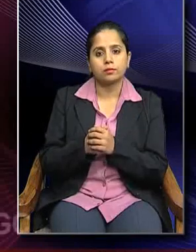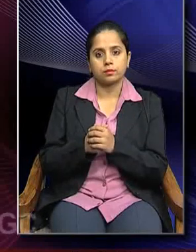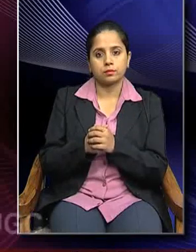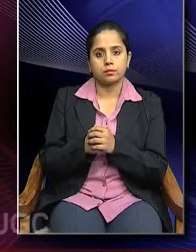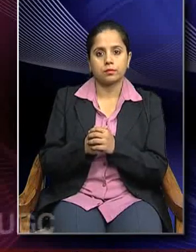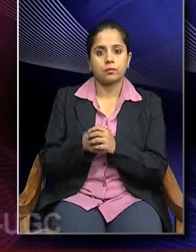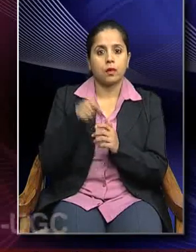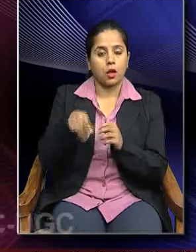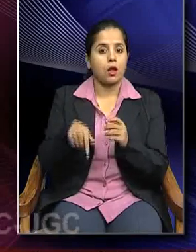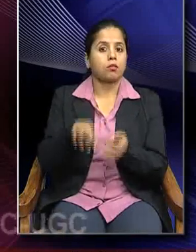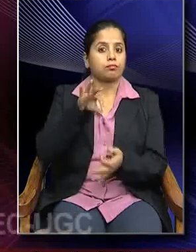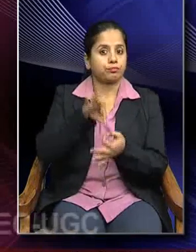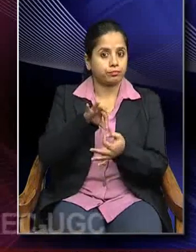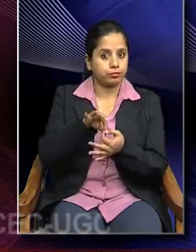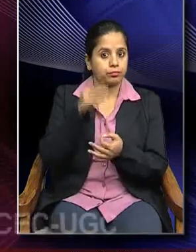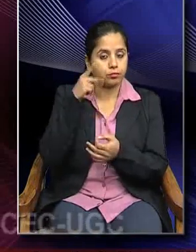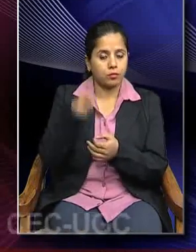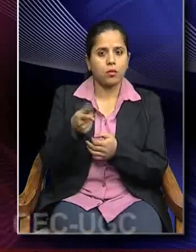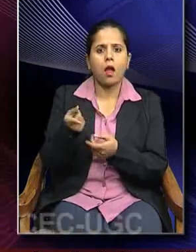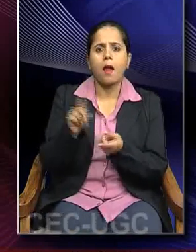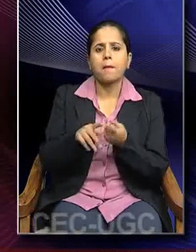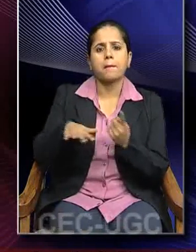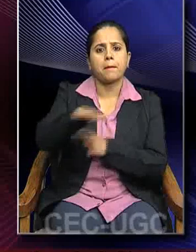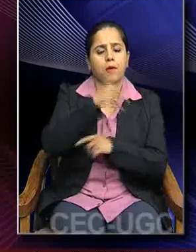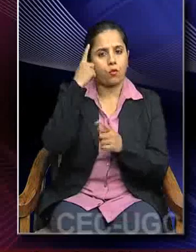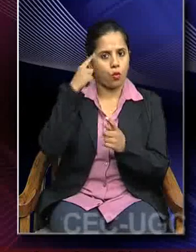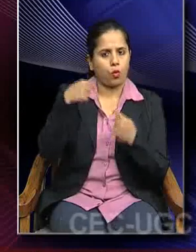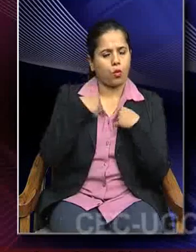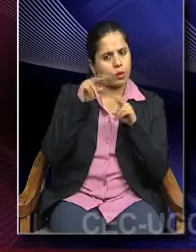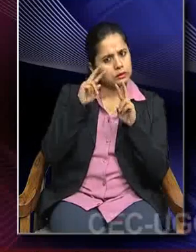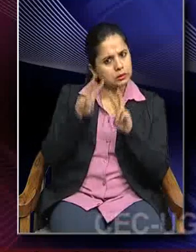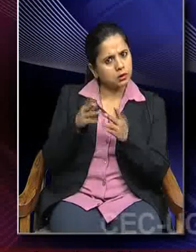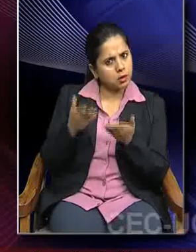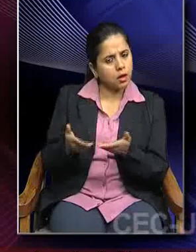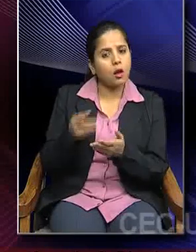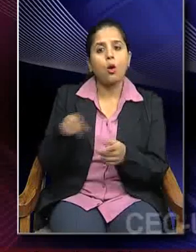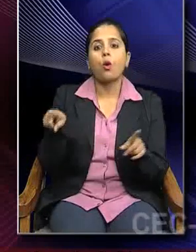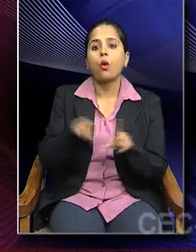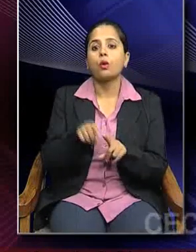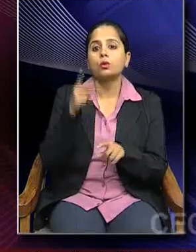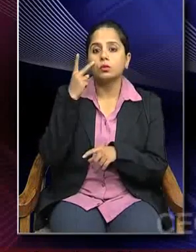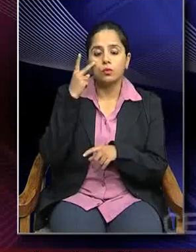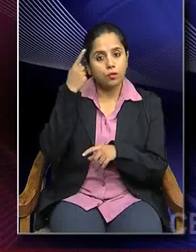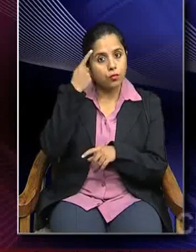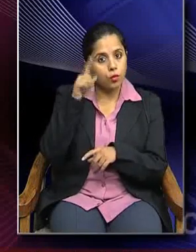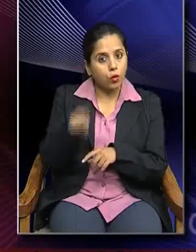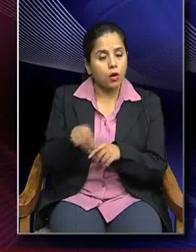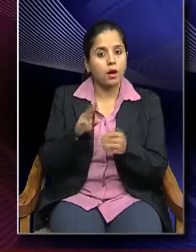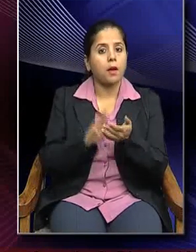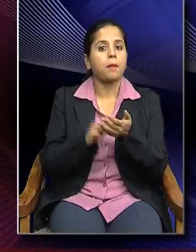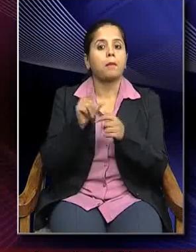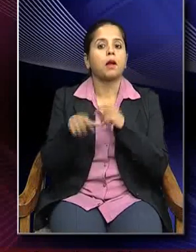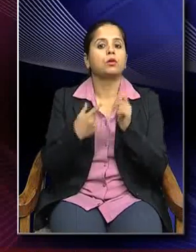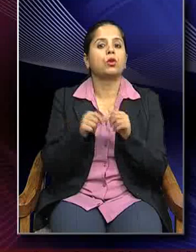Buddhism as it comes across to us and also particularly for Mathura school we find